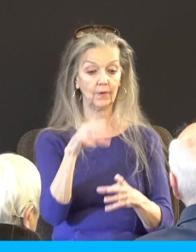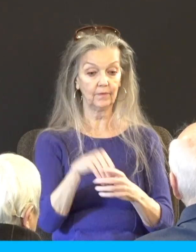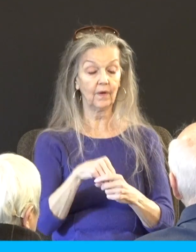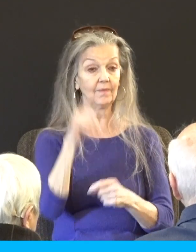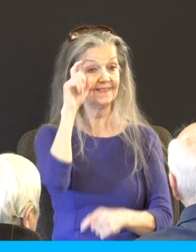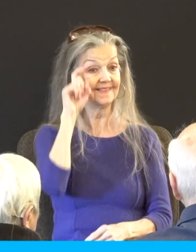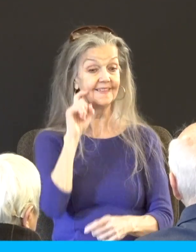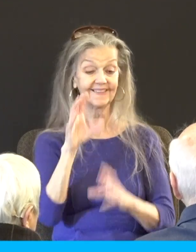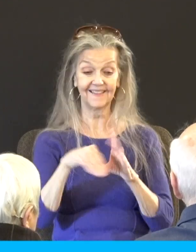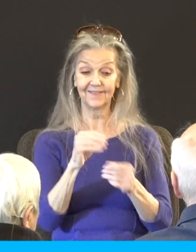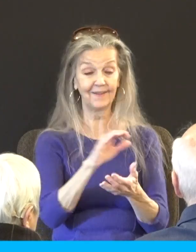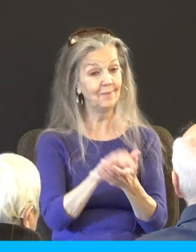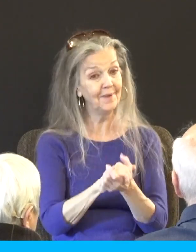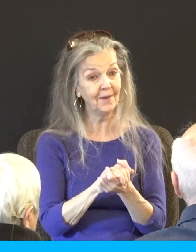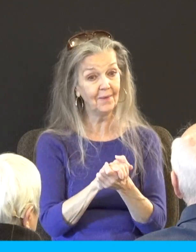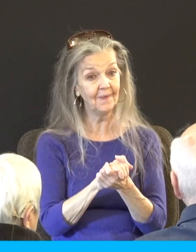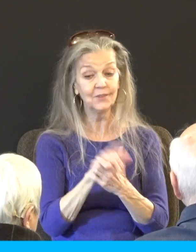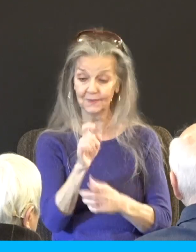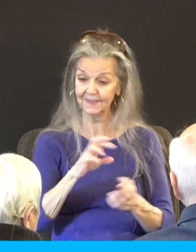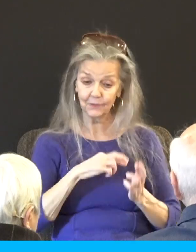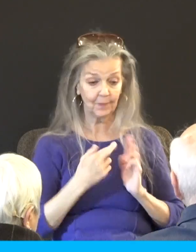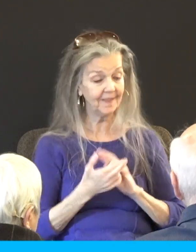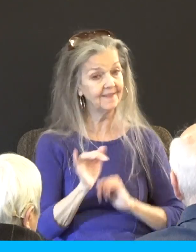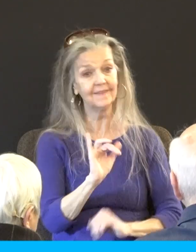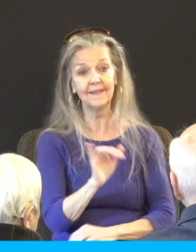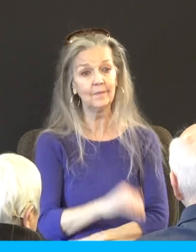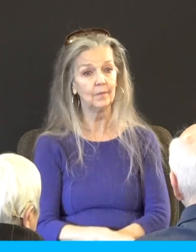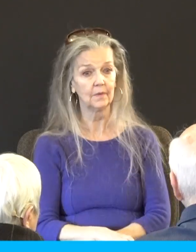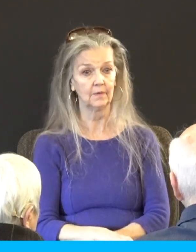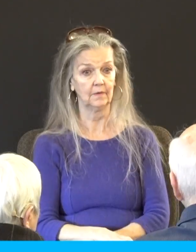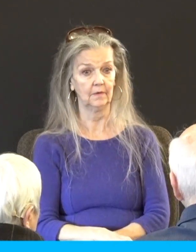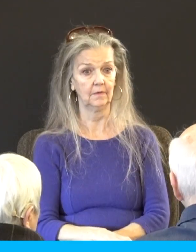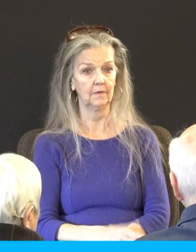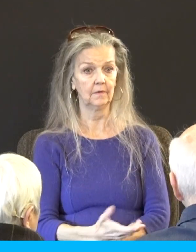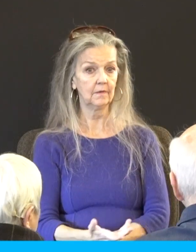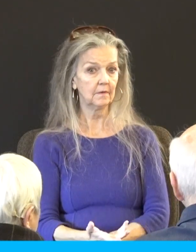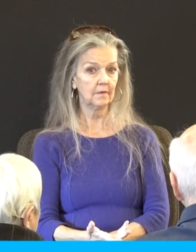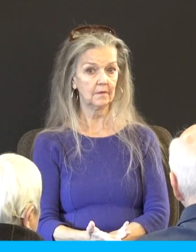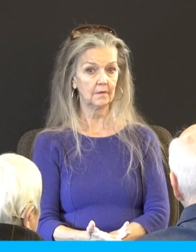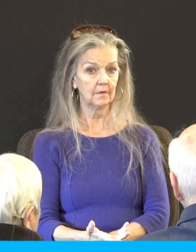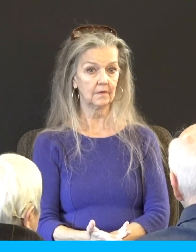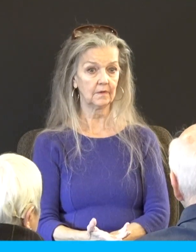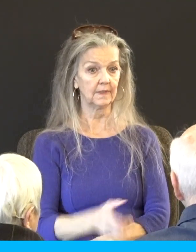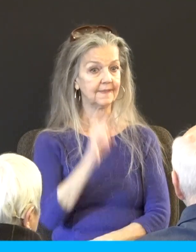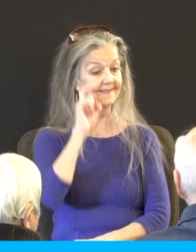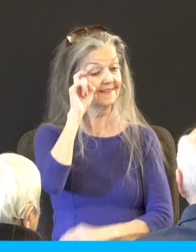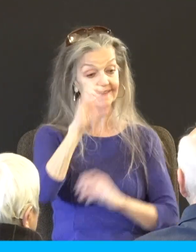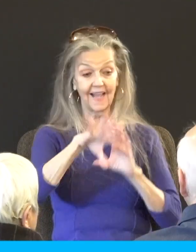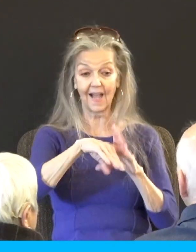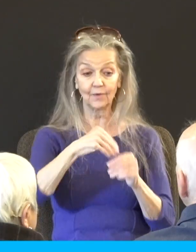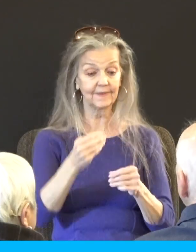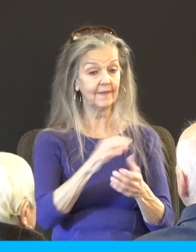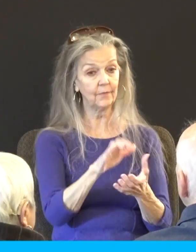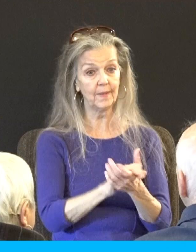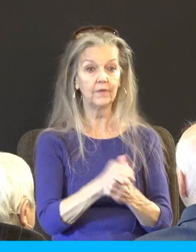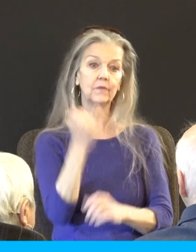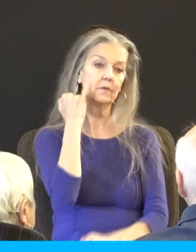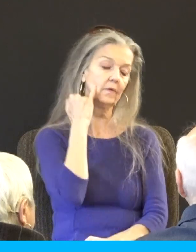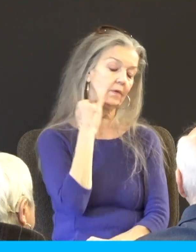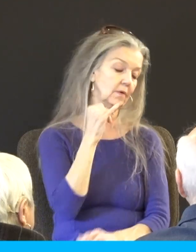outside of marriage you need to repent just as much as the people in the homosexual behaviors outside of marriage so whether you're in an affair you're in adultery